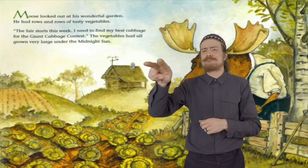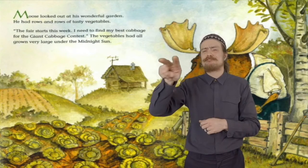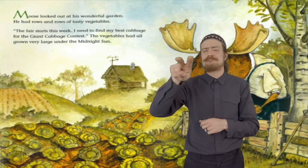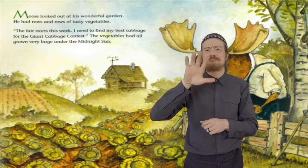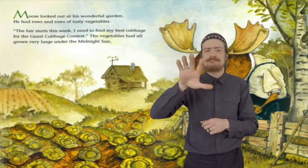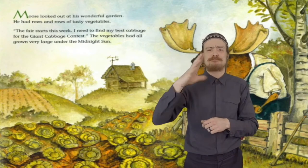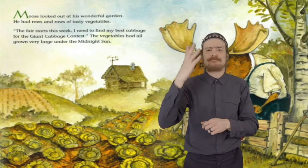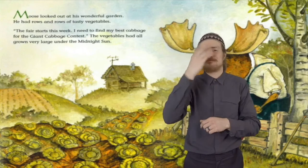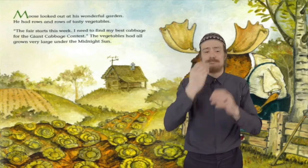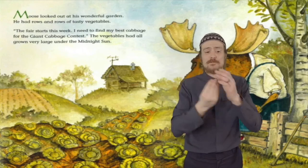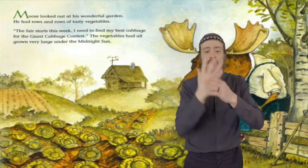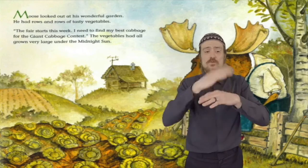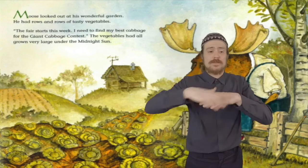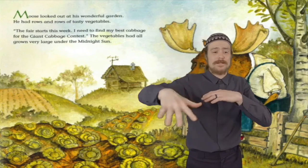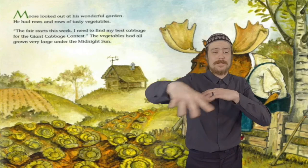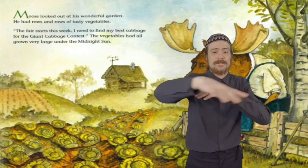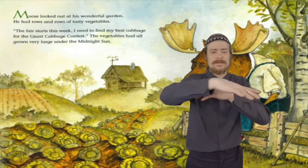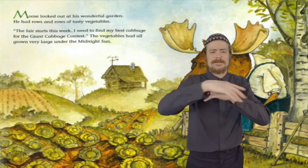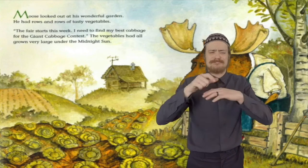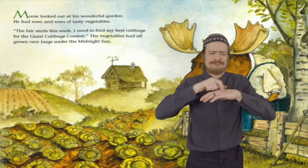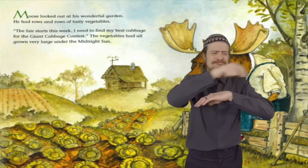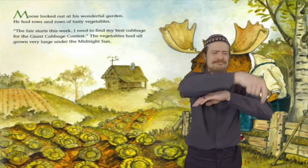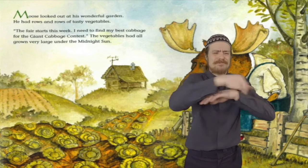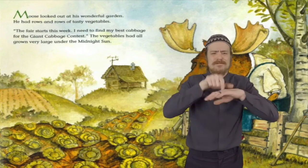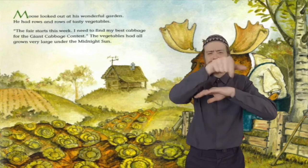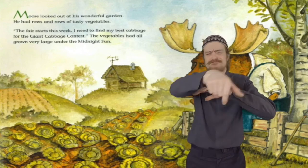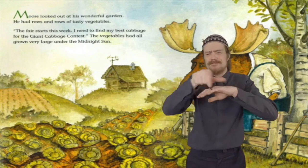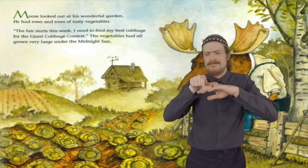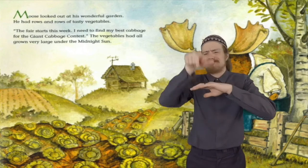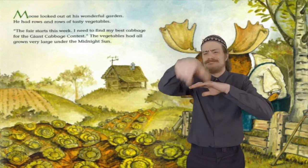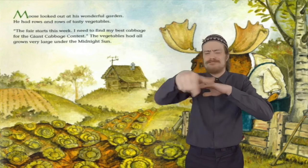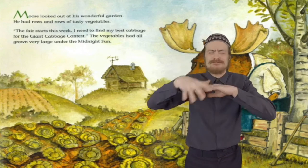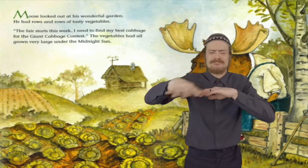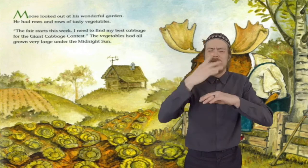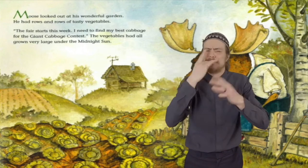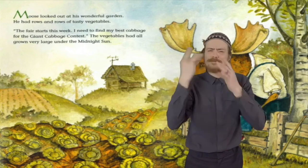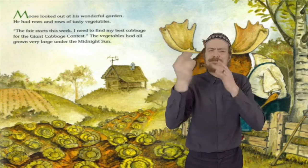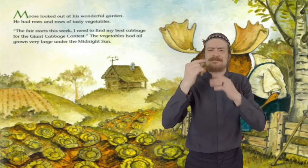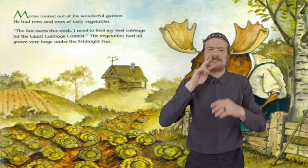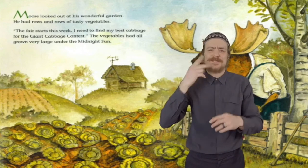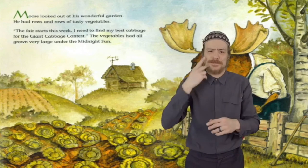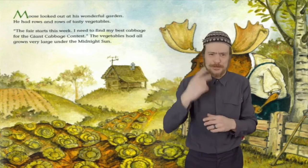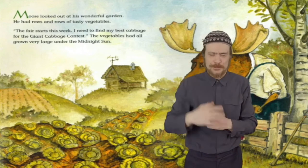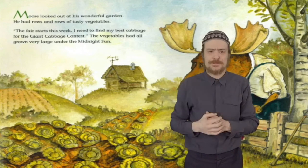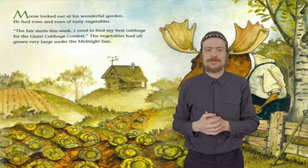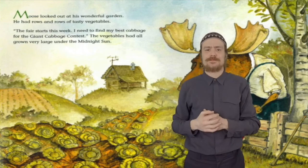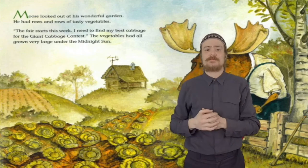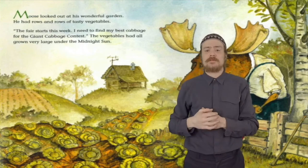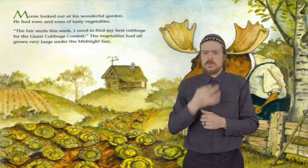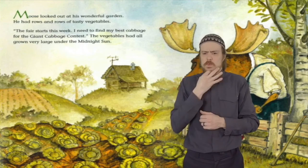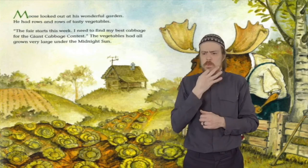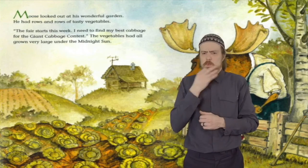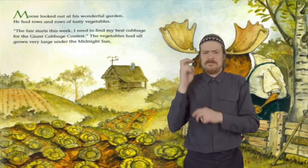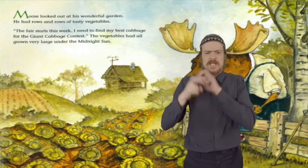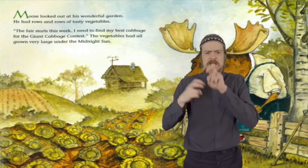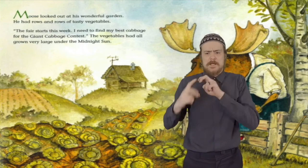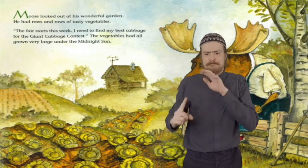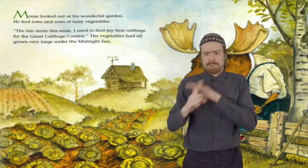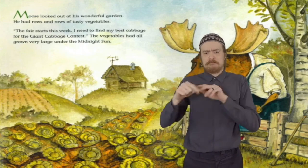Moose looked out at his wonderful garden. He had rows and rows of tasty vegetables. The fair starts this